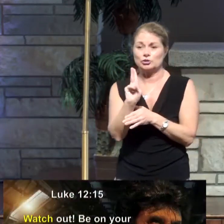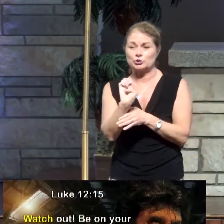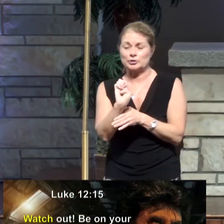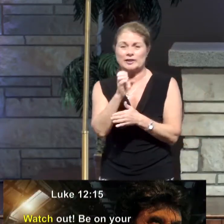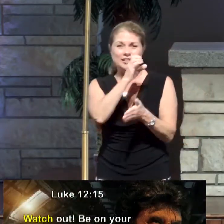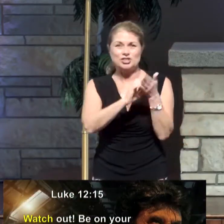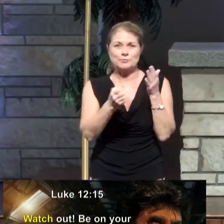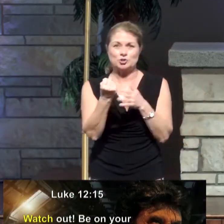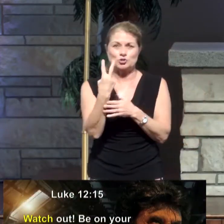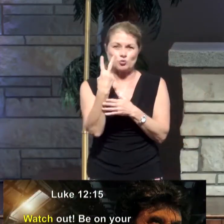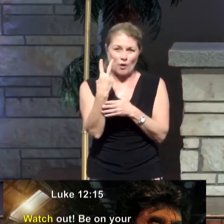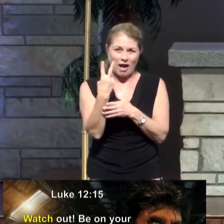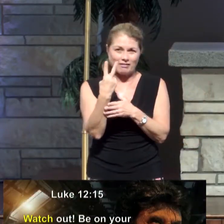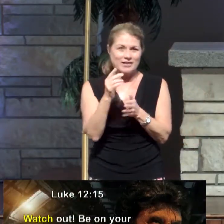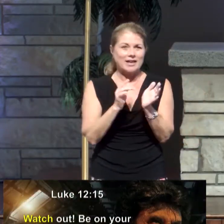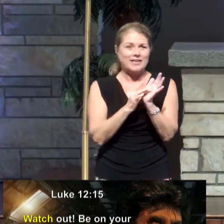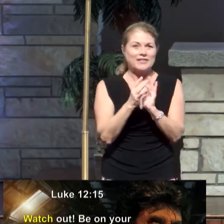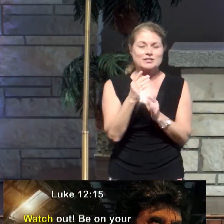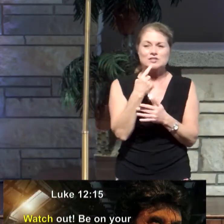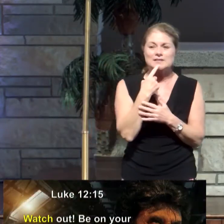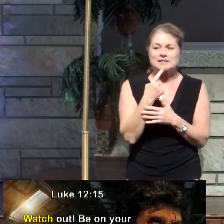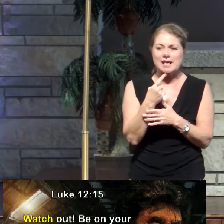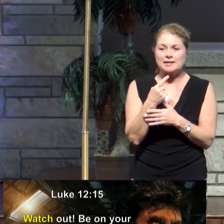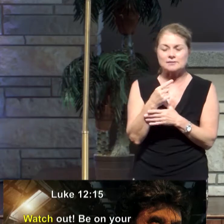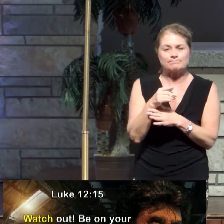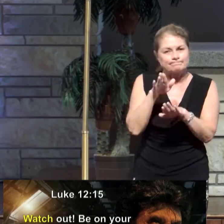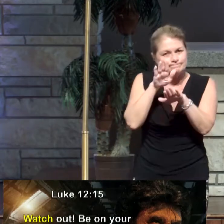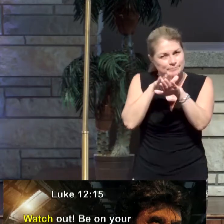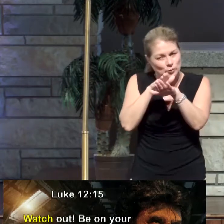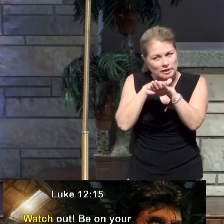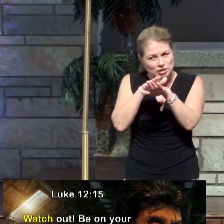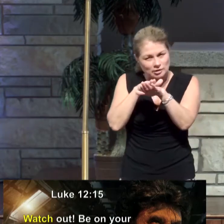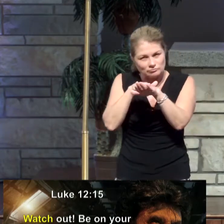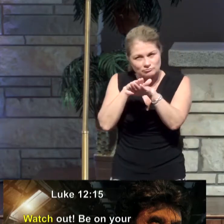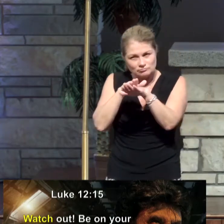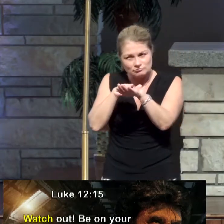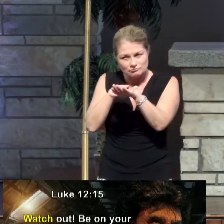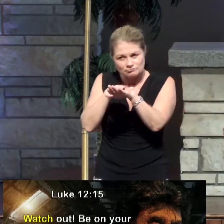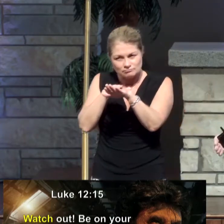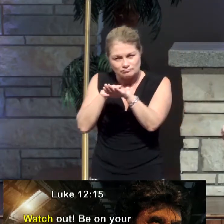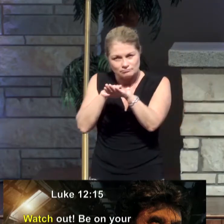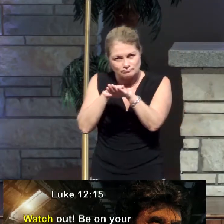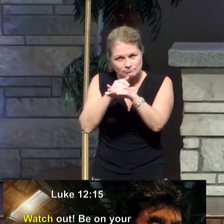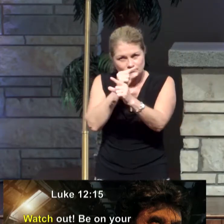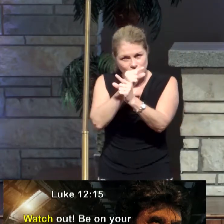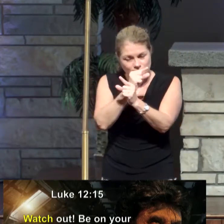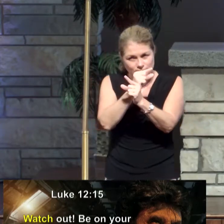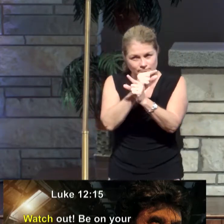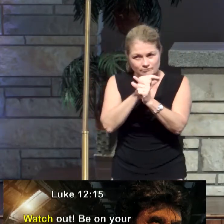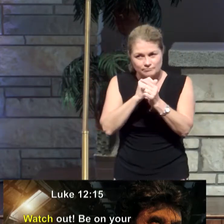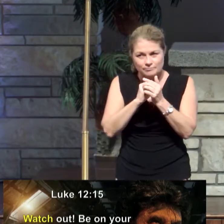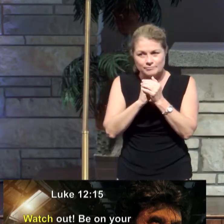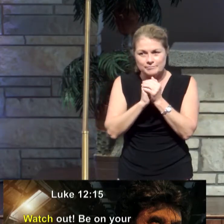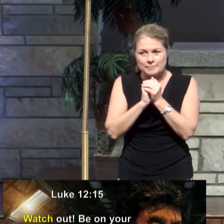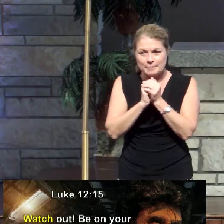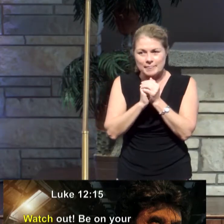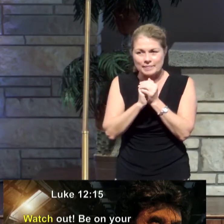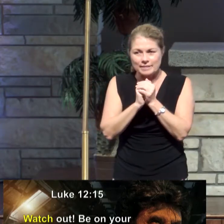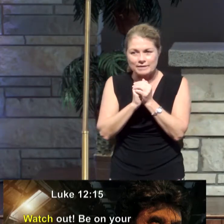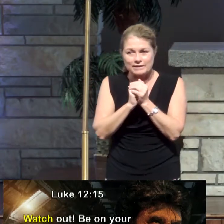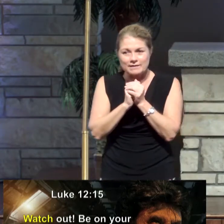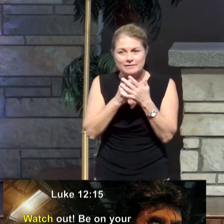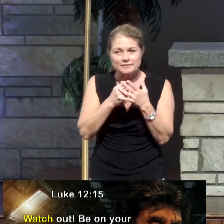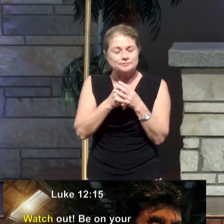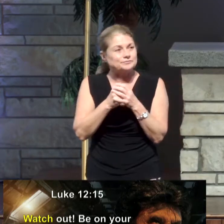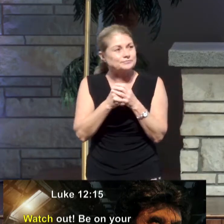that Jesus says this. He says, watch out. Be on your guard. I don't know, when I hear that,